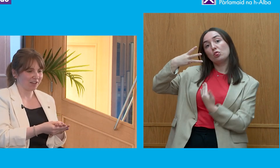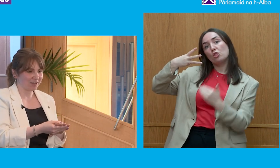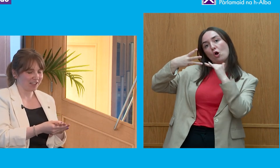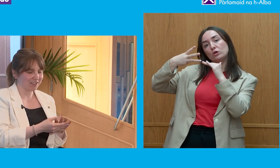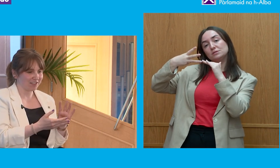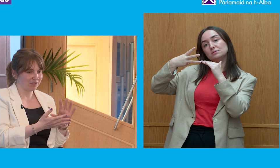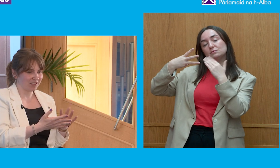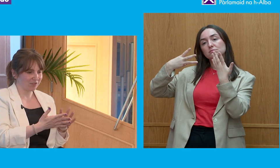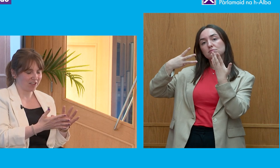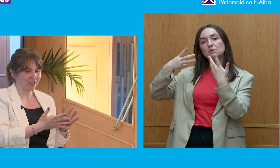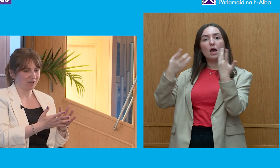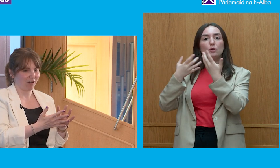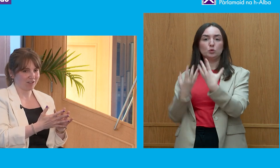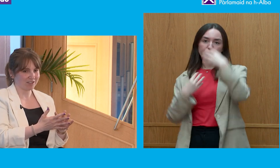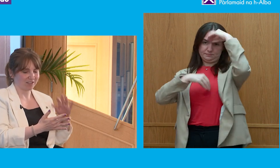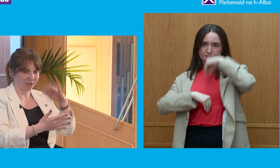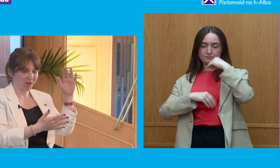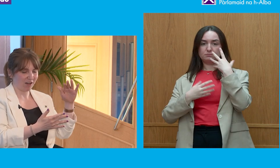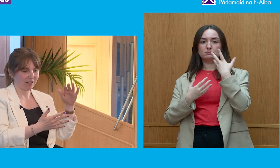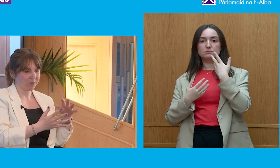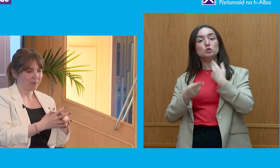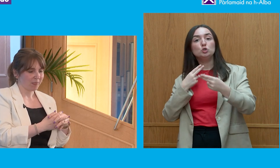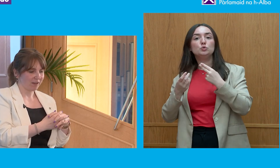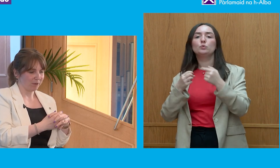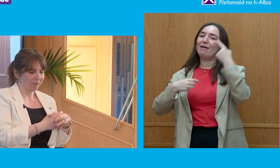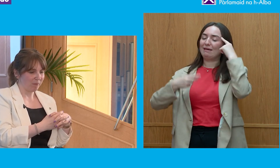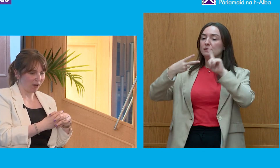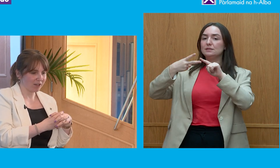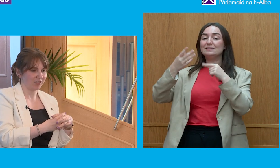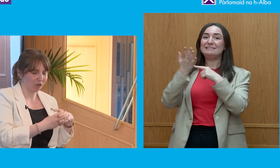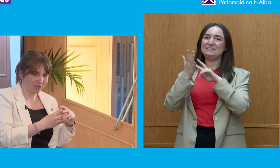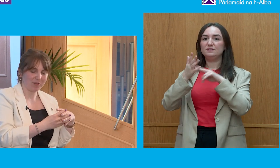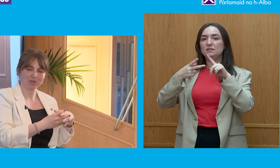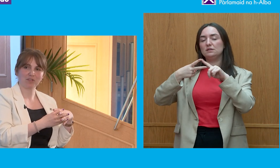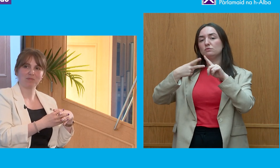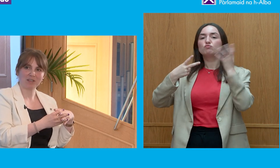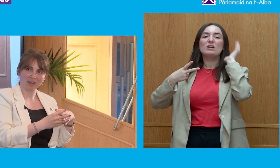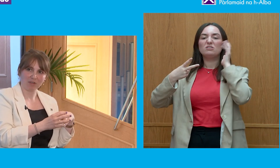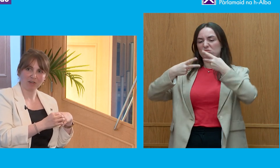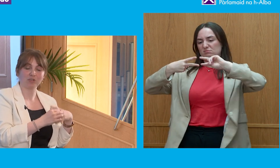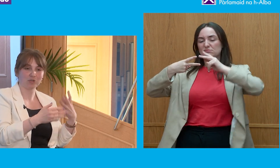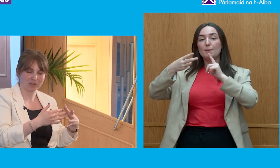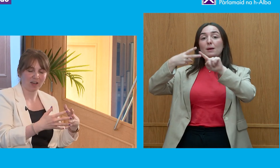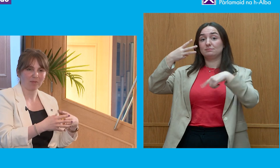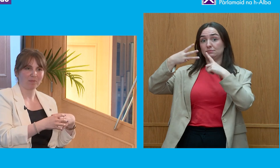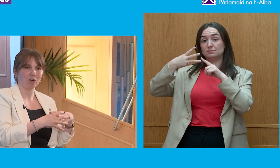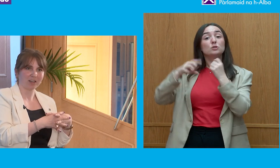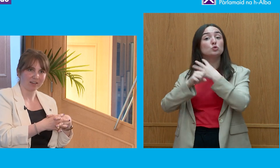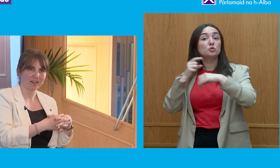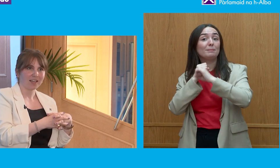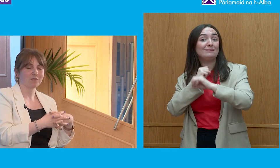Still, I think TV and radio are still a bit higher. But lots of people consume media now, news